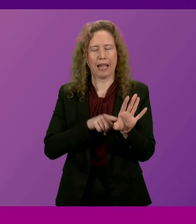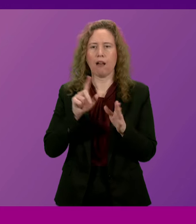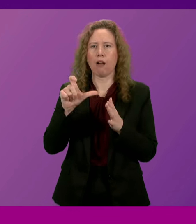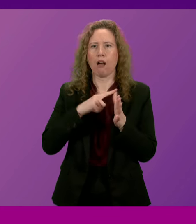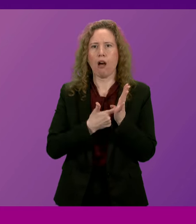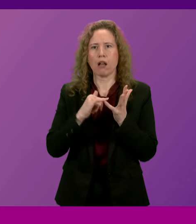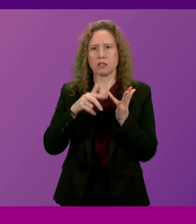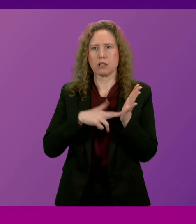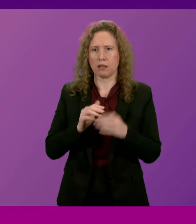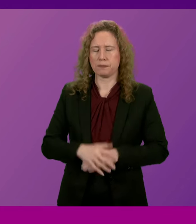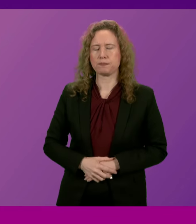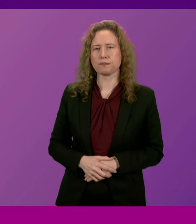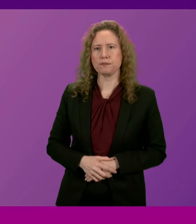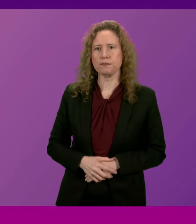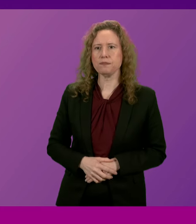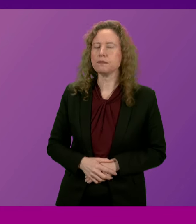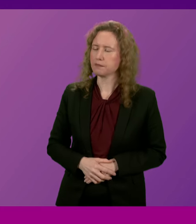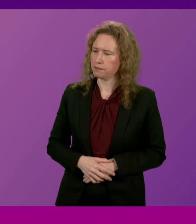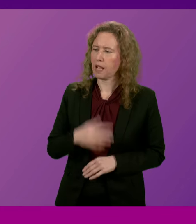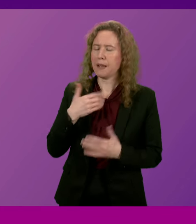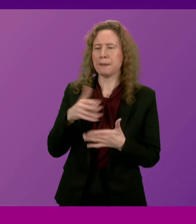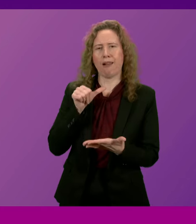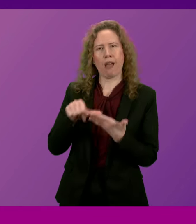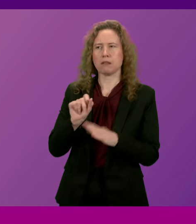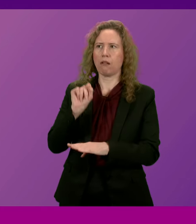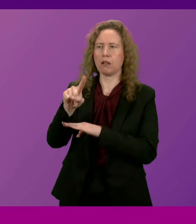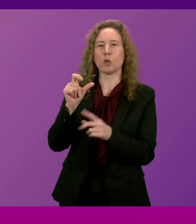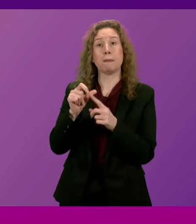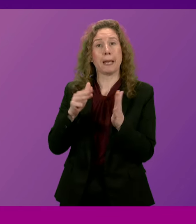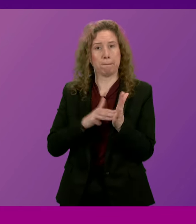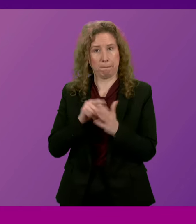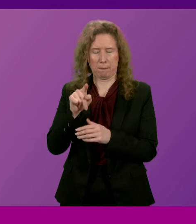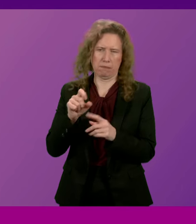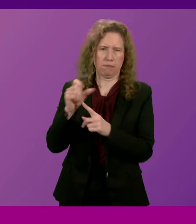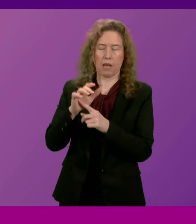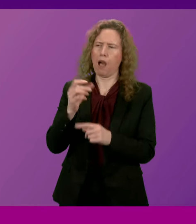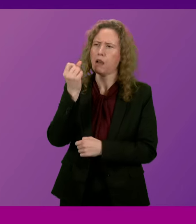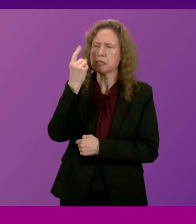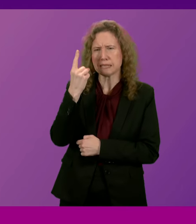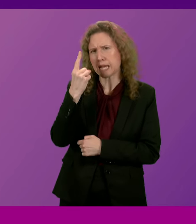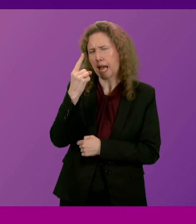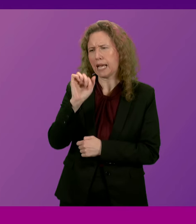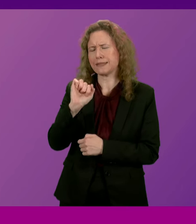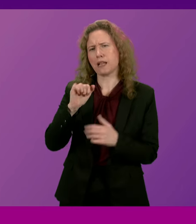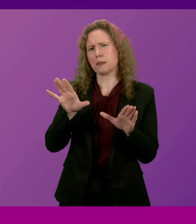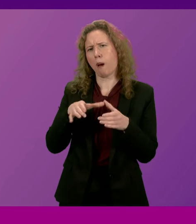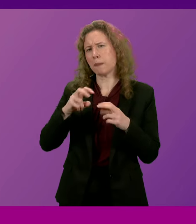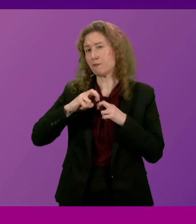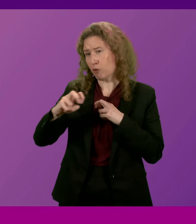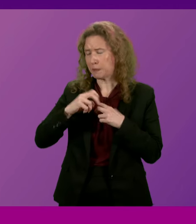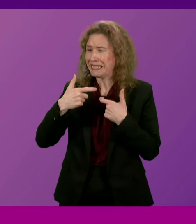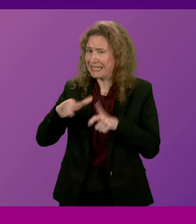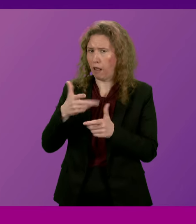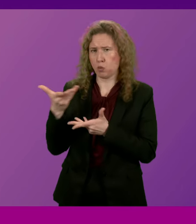Thank you, President and Officer. In a response to my letter to the Prime Minister, I understand that the Department of Transport are still in discussions with His